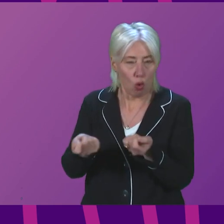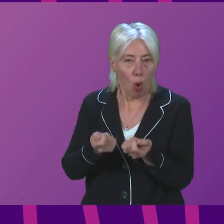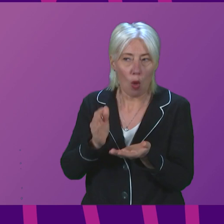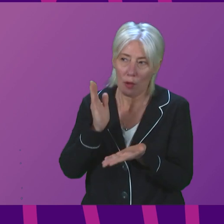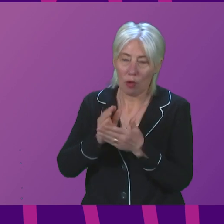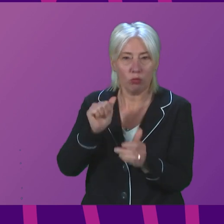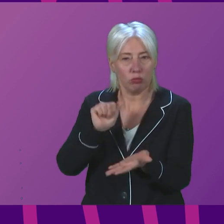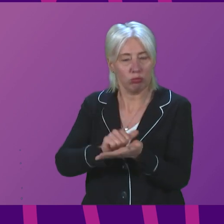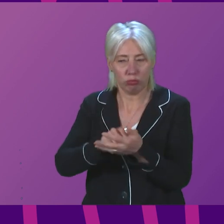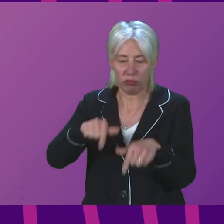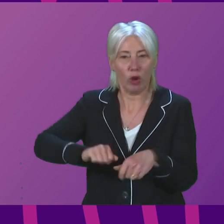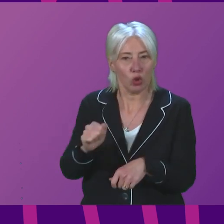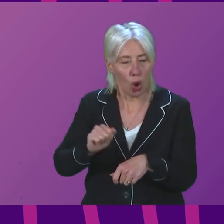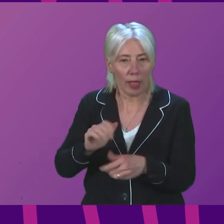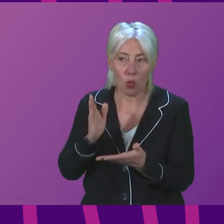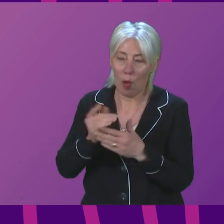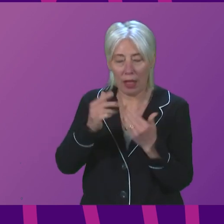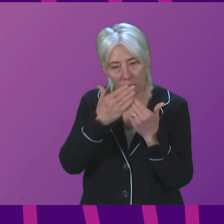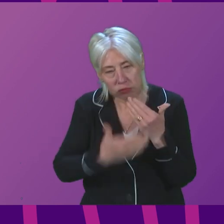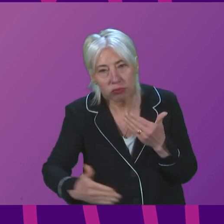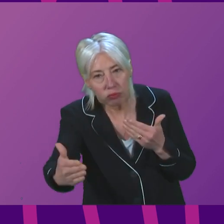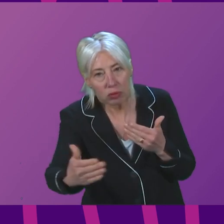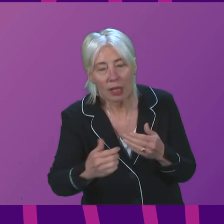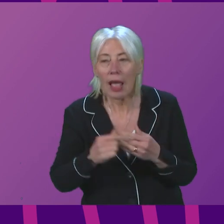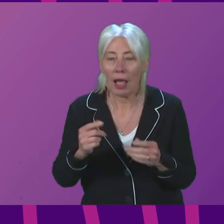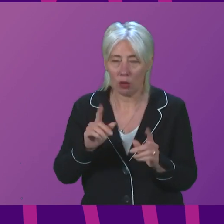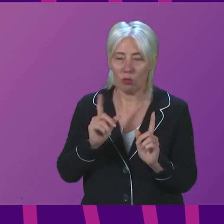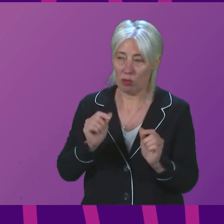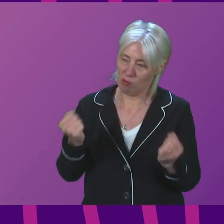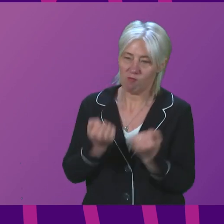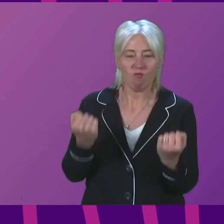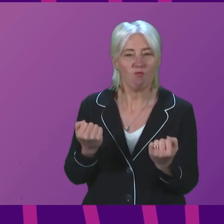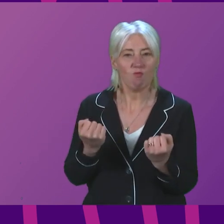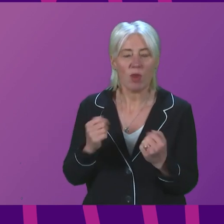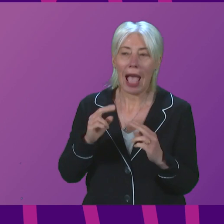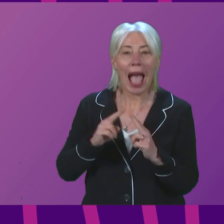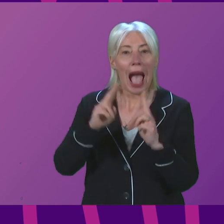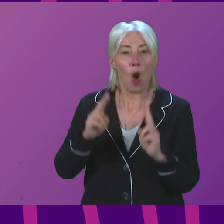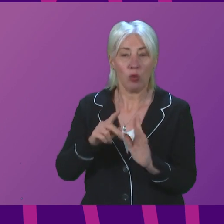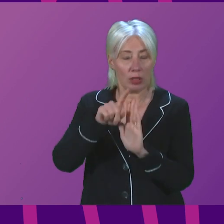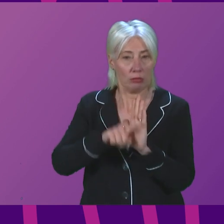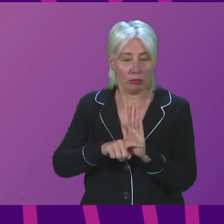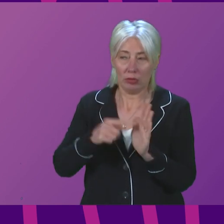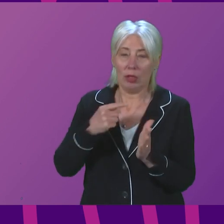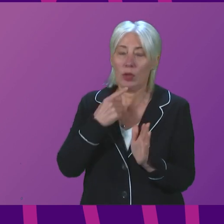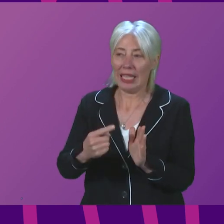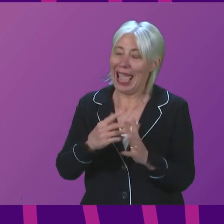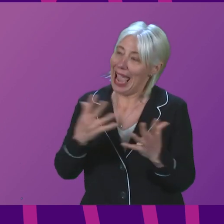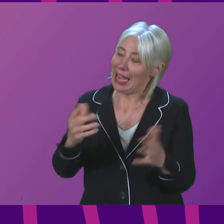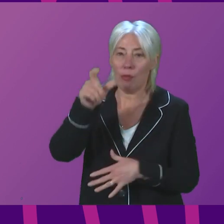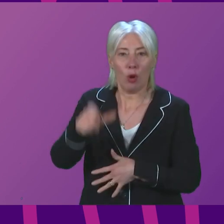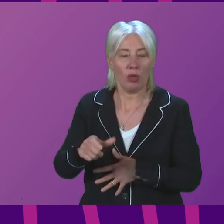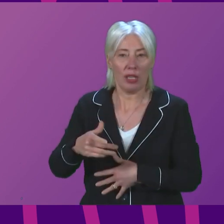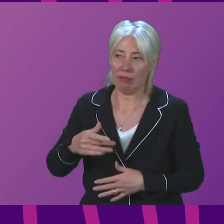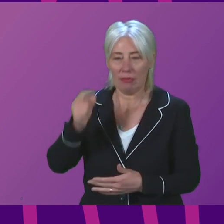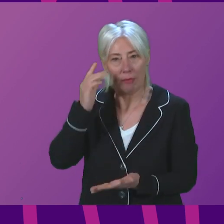and one that will stand the test of time. Our housing bill will begin that process and also strengthen existing rights by ensuring anyone who believes